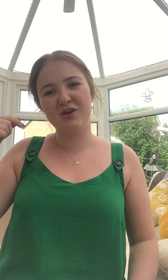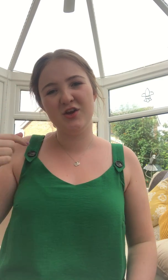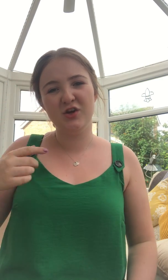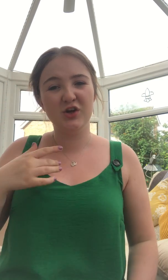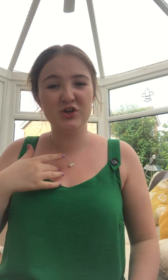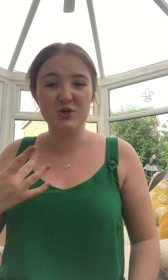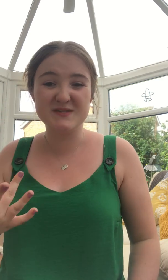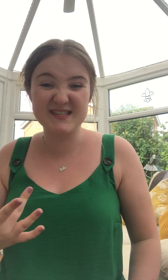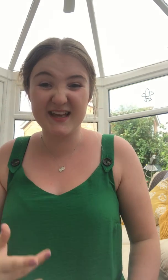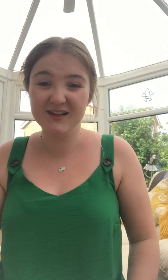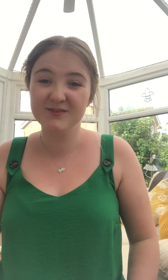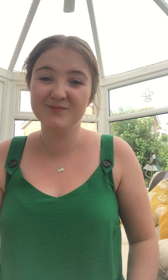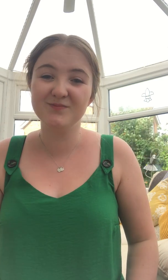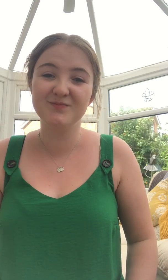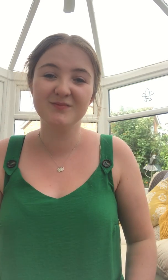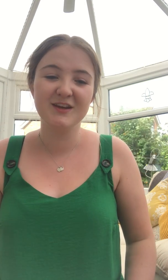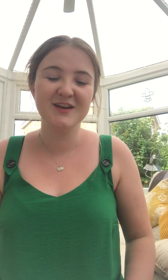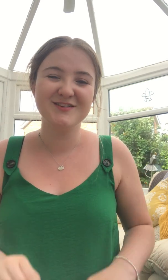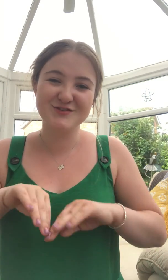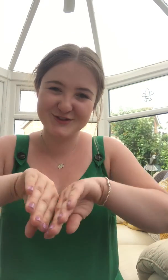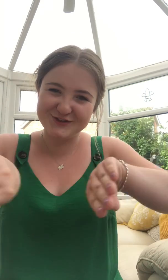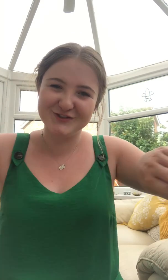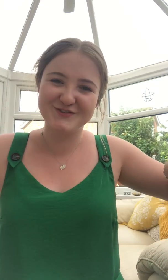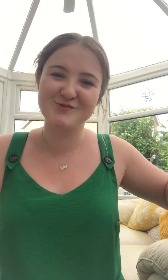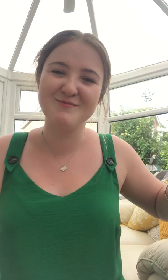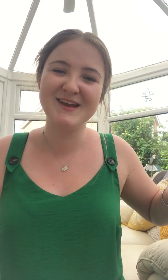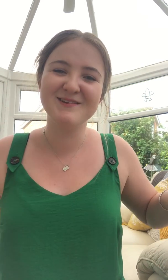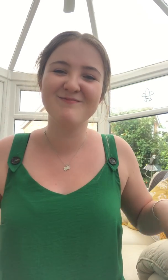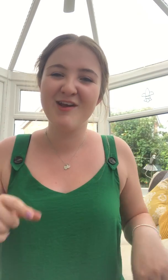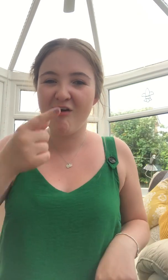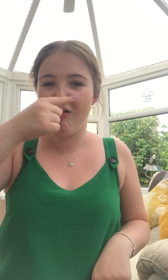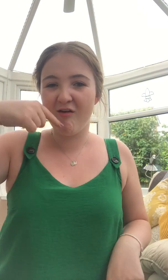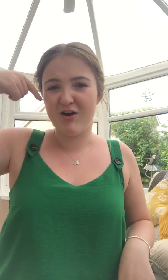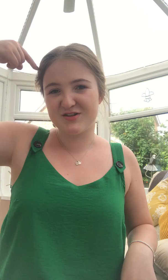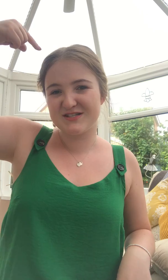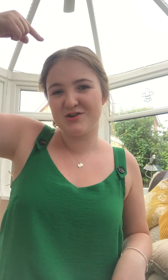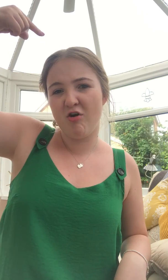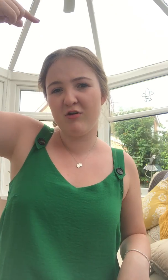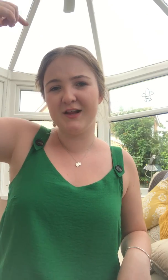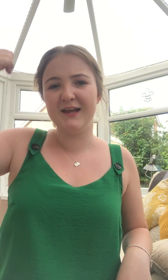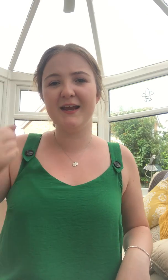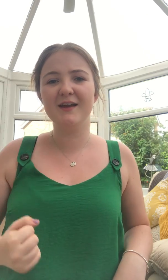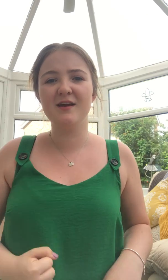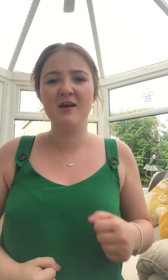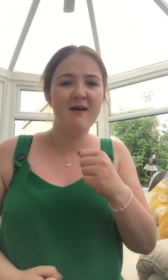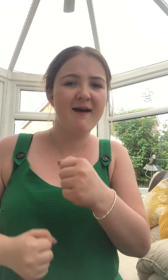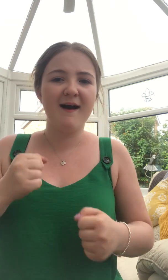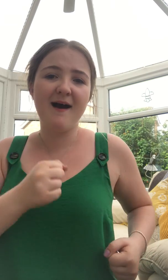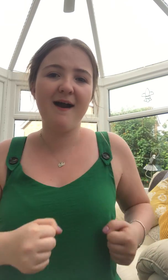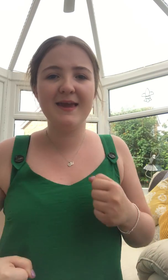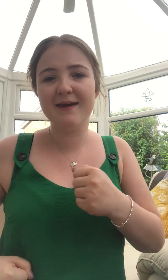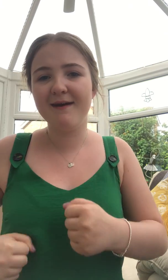a new skill such as swimming snorkeling hiking